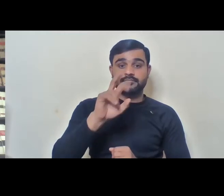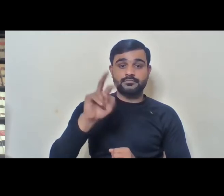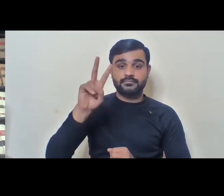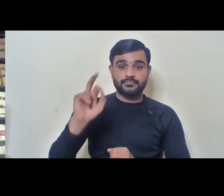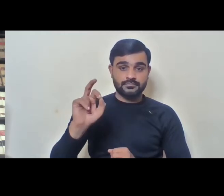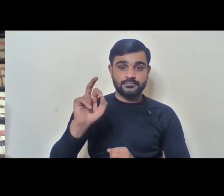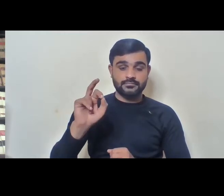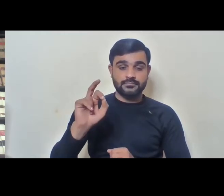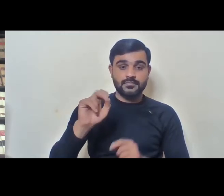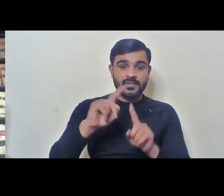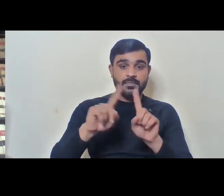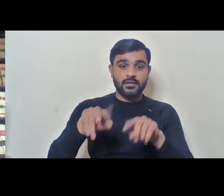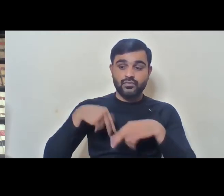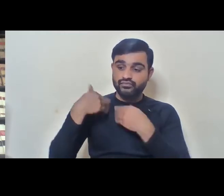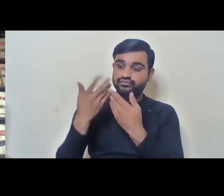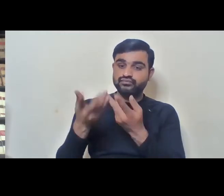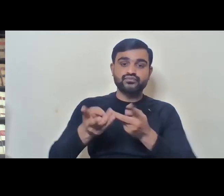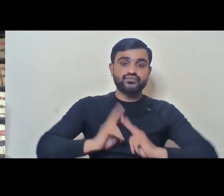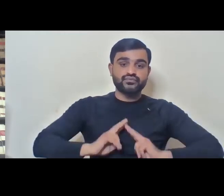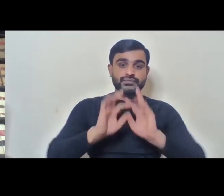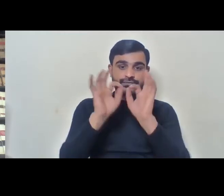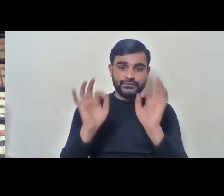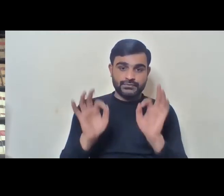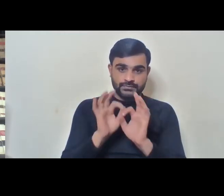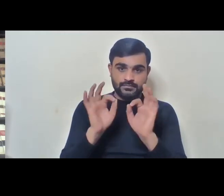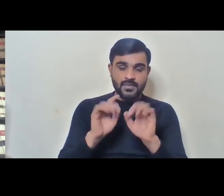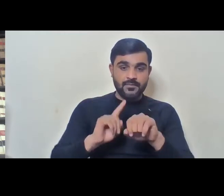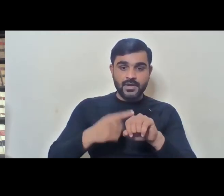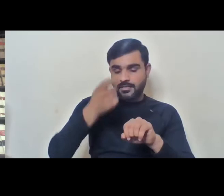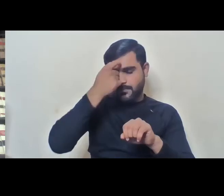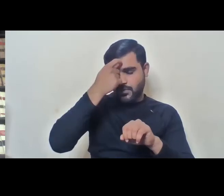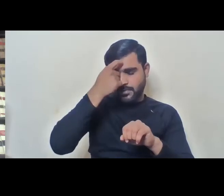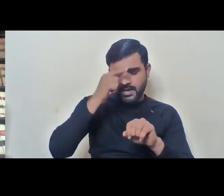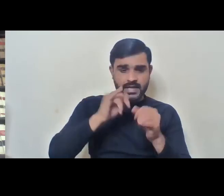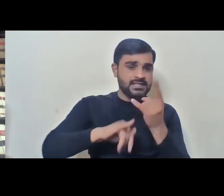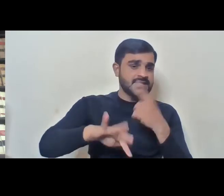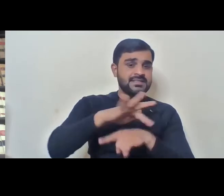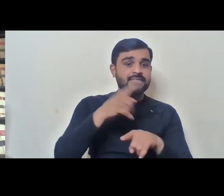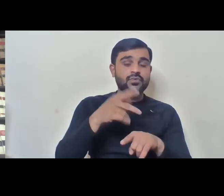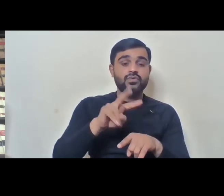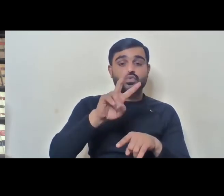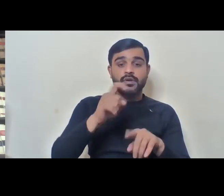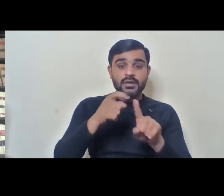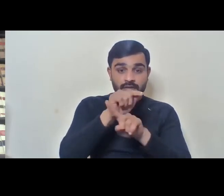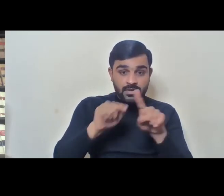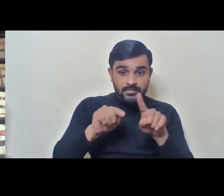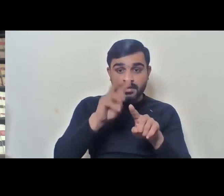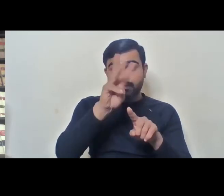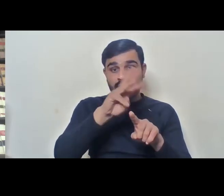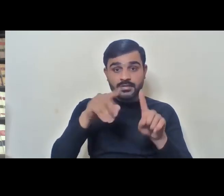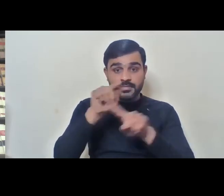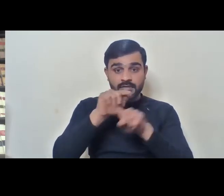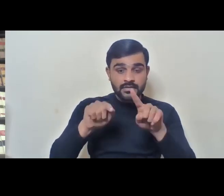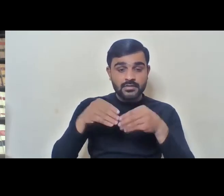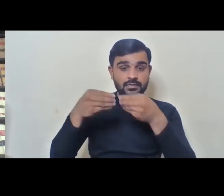but nothing has happened. The most important thing is that we 27% and 35% the disability workers.